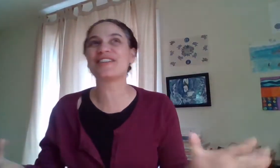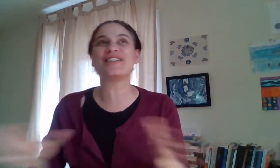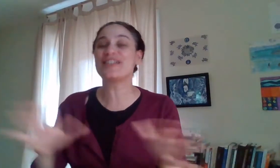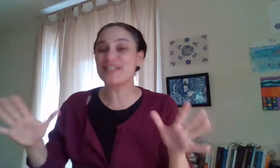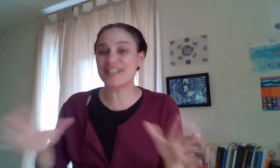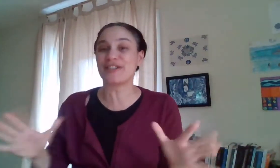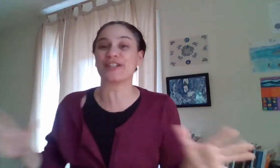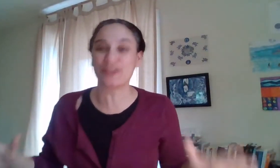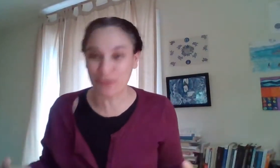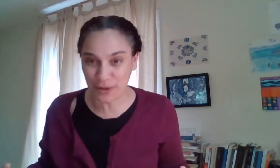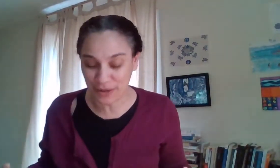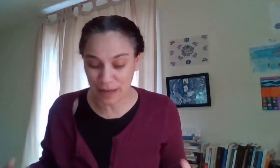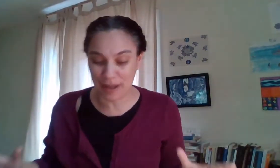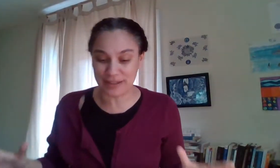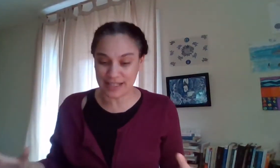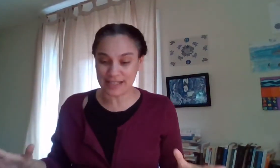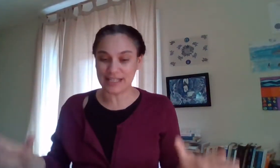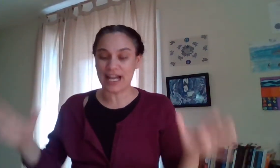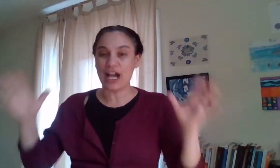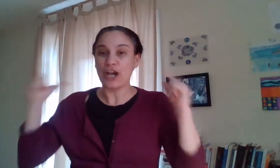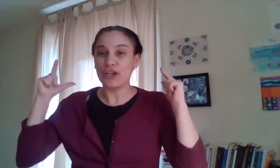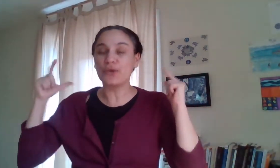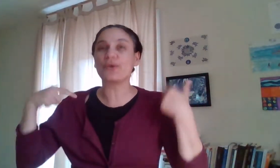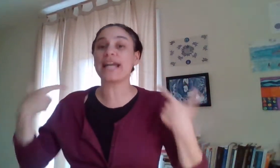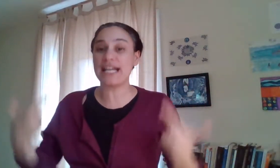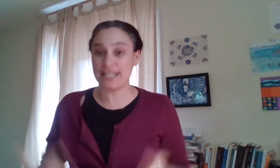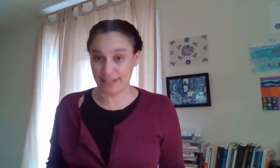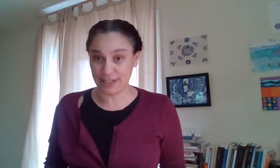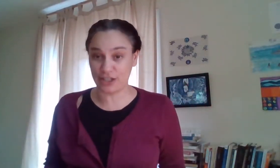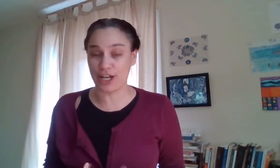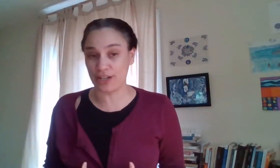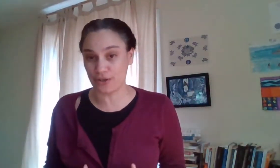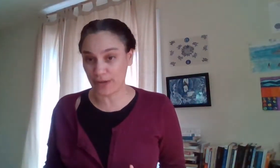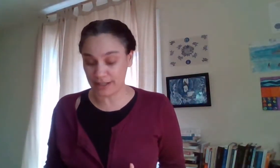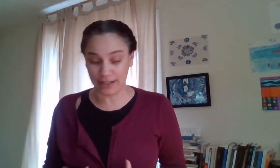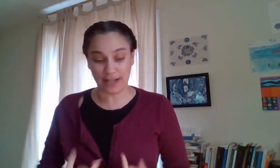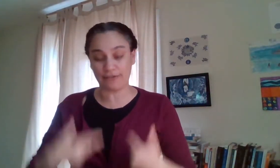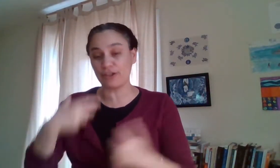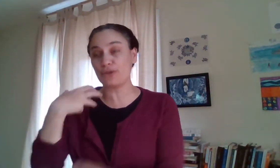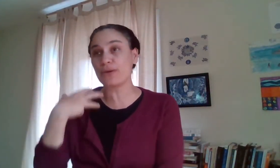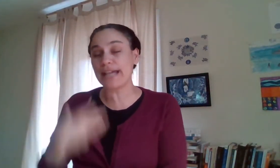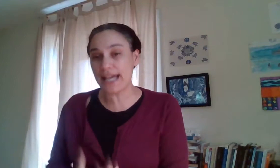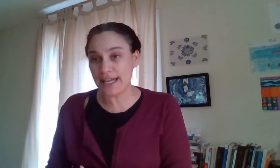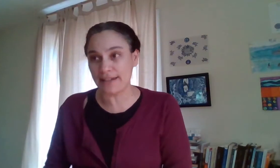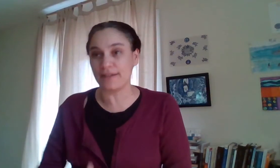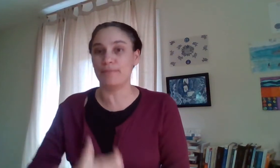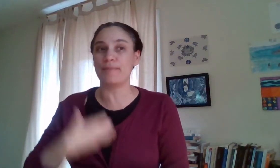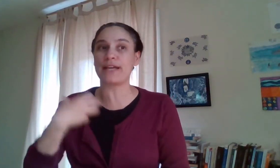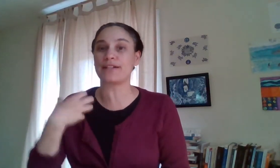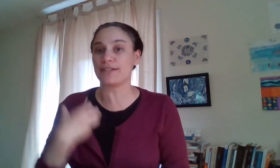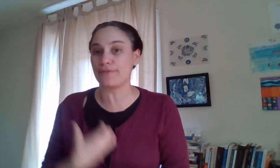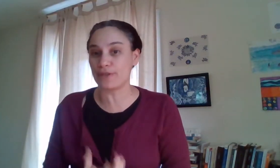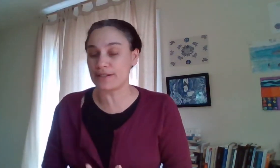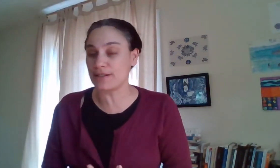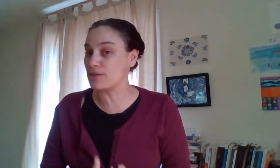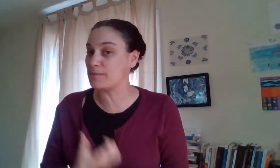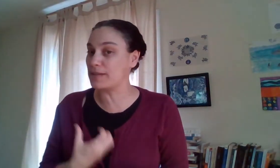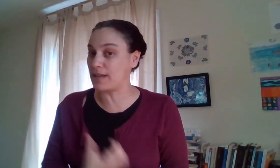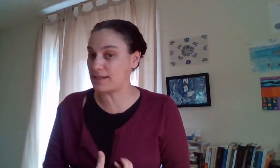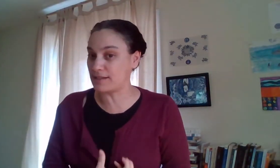here's the dirty truth about this you can change your writing life you can make a difference that's going to be a lasting